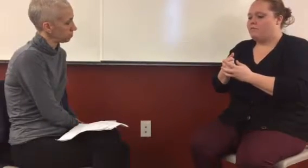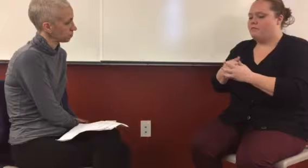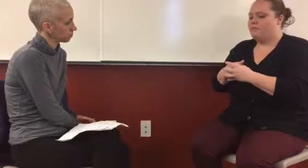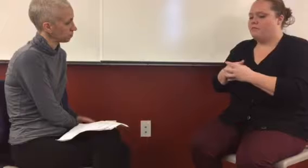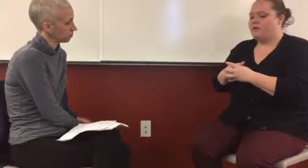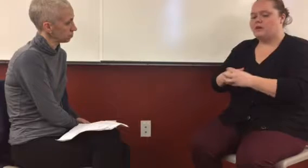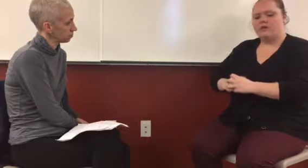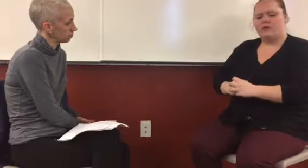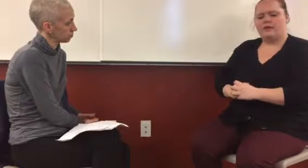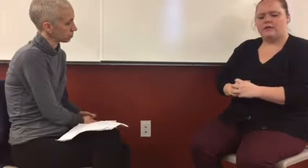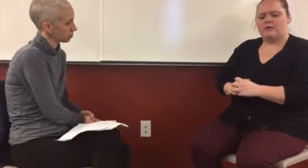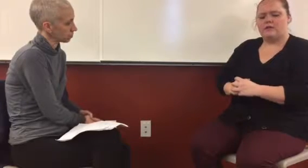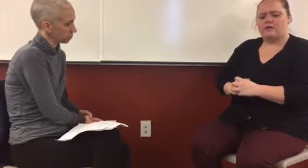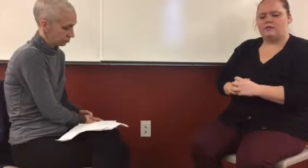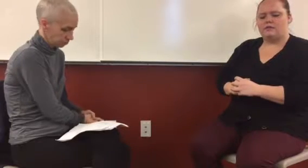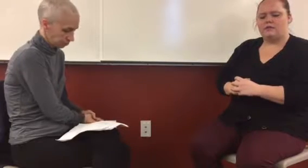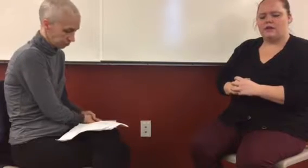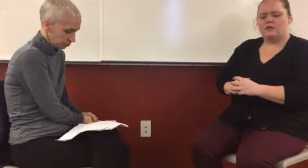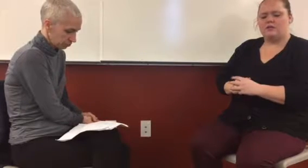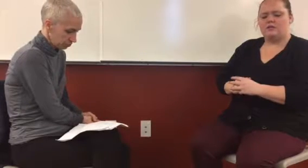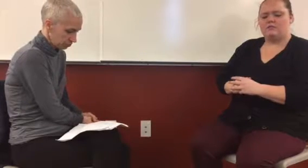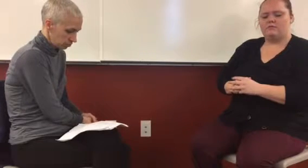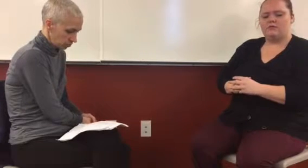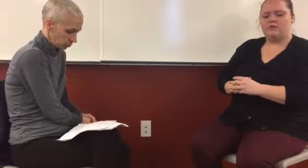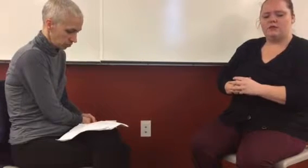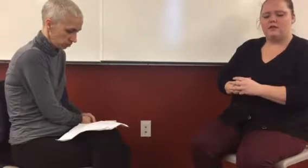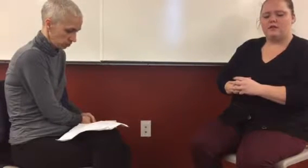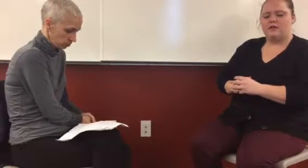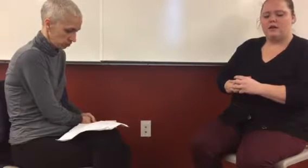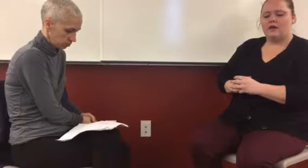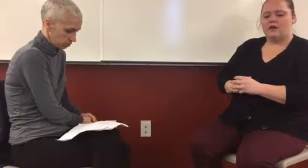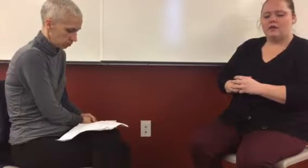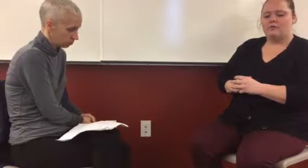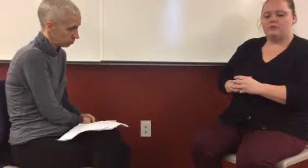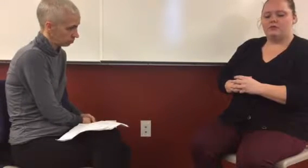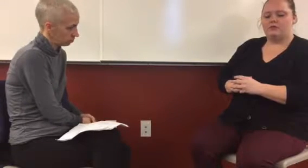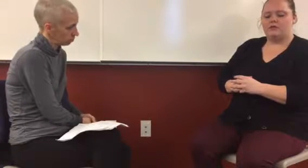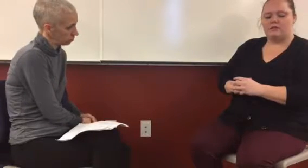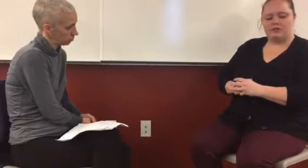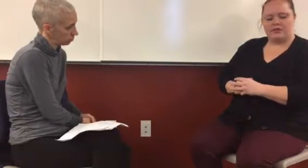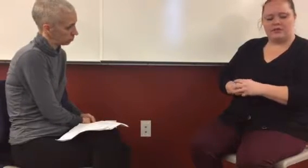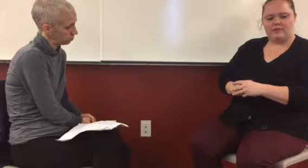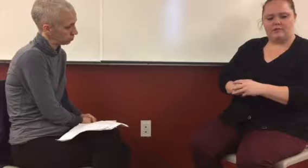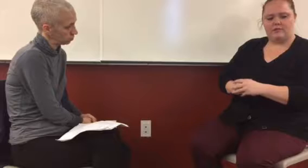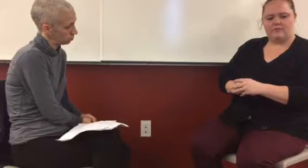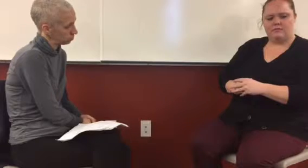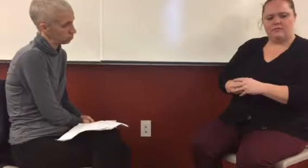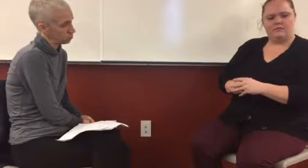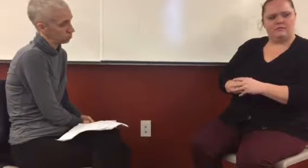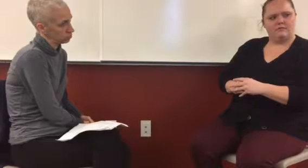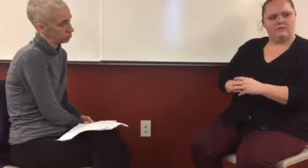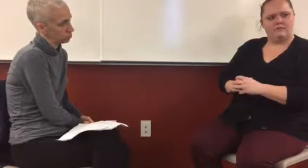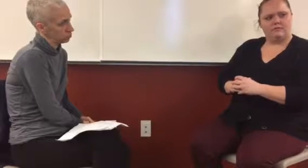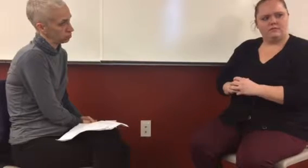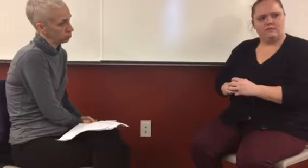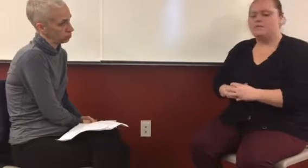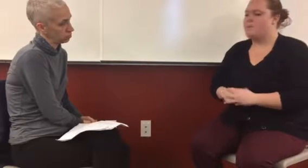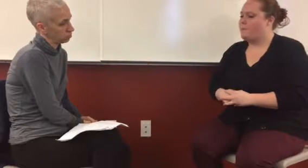particular? Can you go back to the, uh, you said, um, situation? Yeah, sometimes what's helpful is